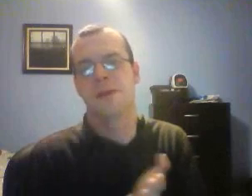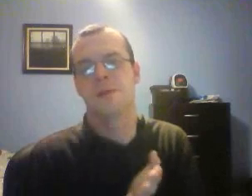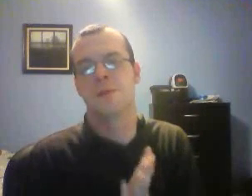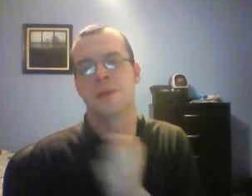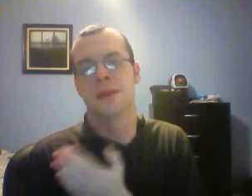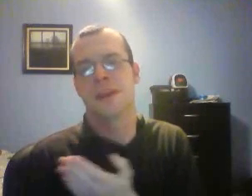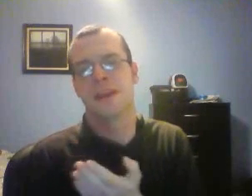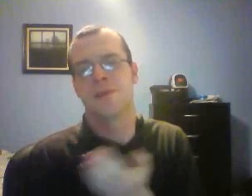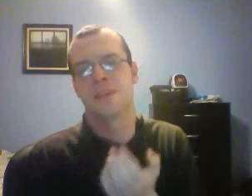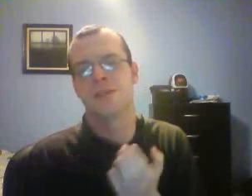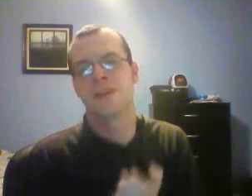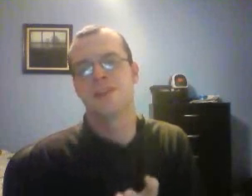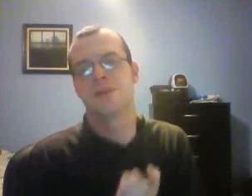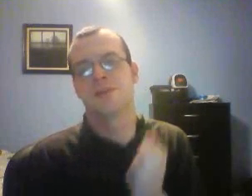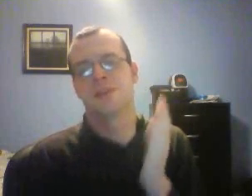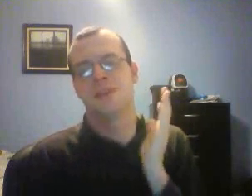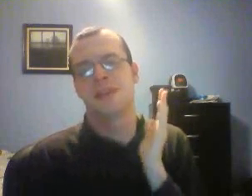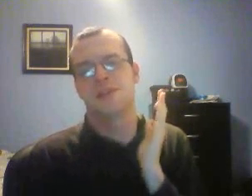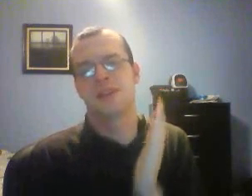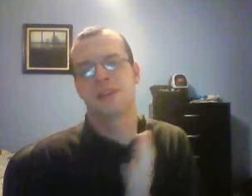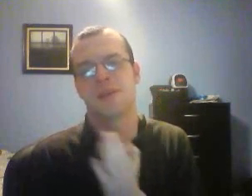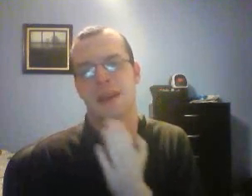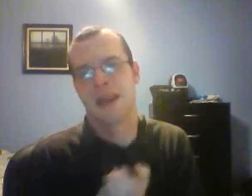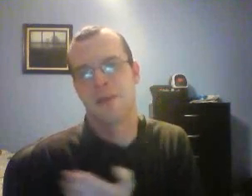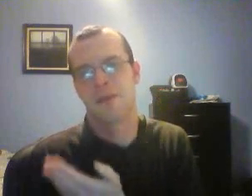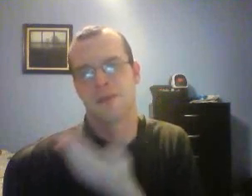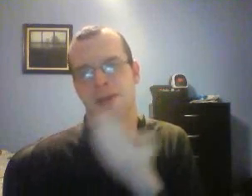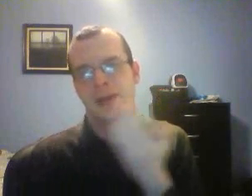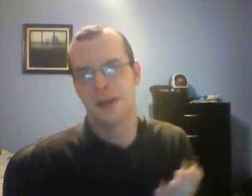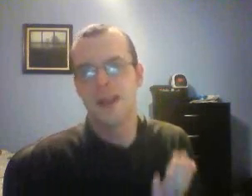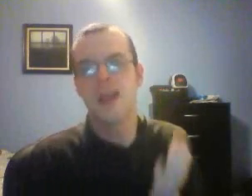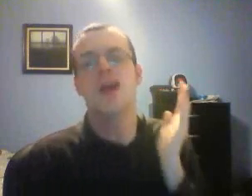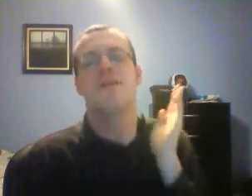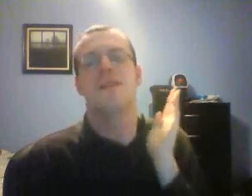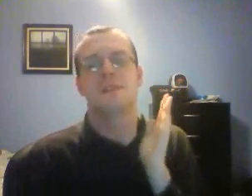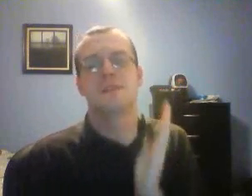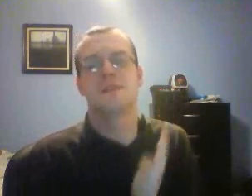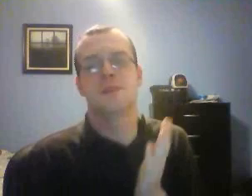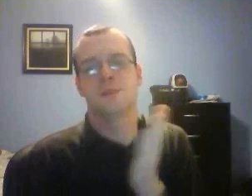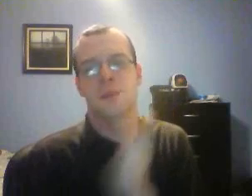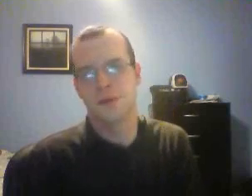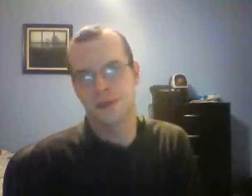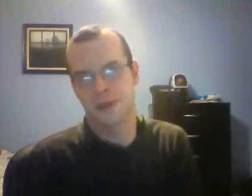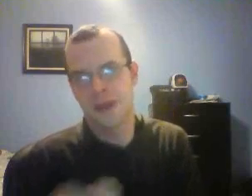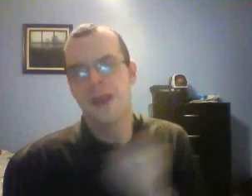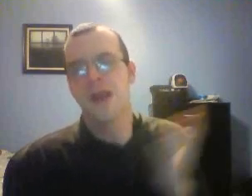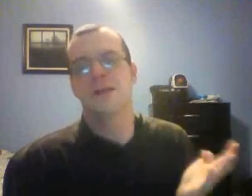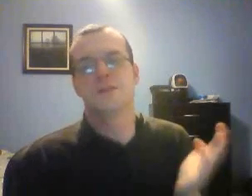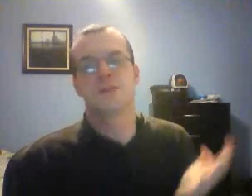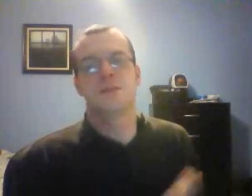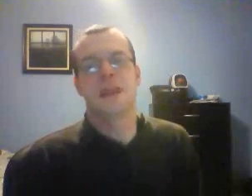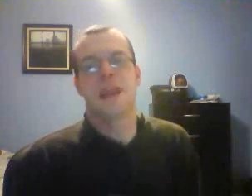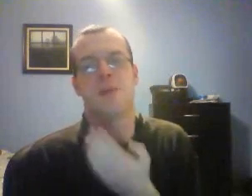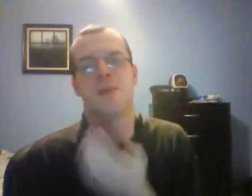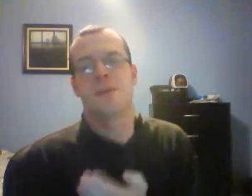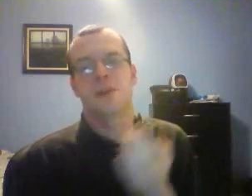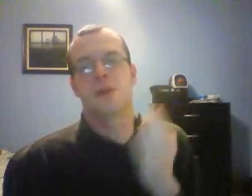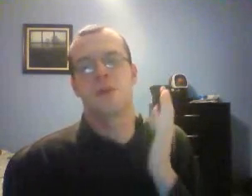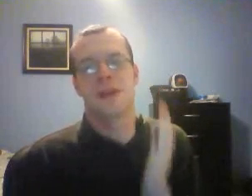WWE United Kingdom TV series, which has yet to be named. There's been a lot of exclusive news posted on social media about this over the